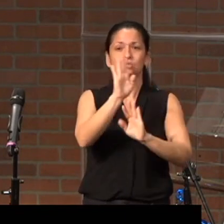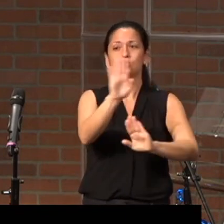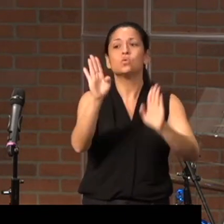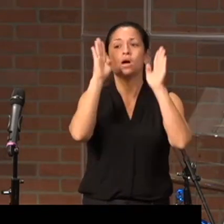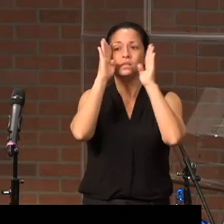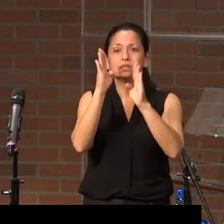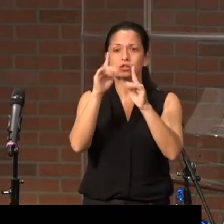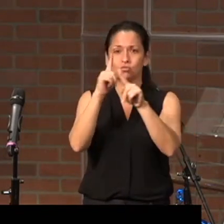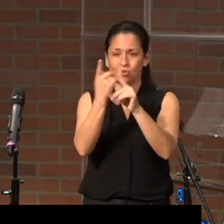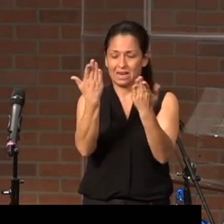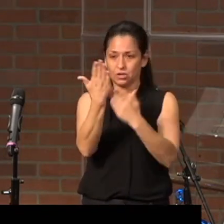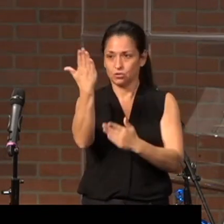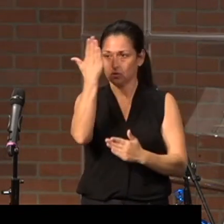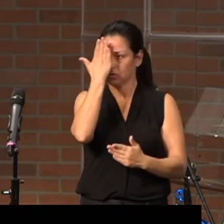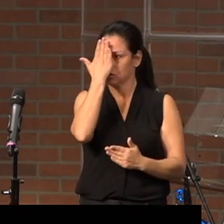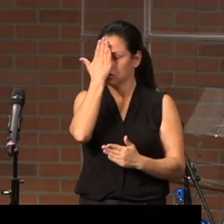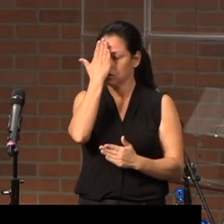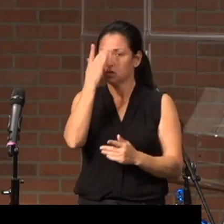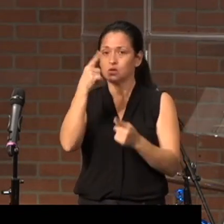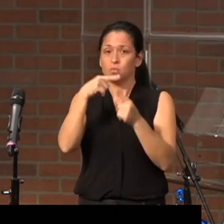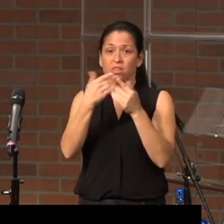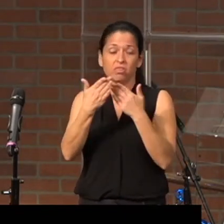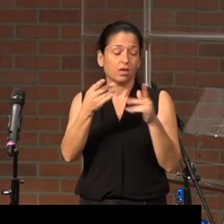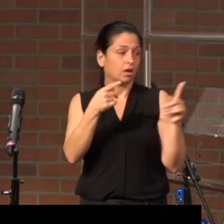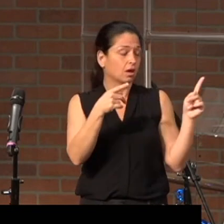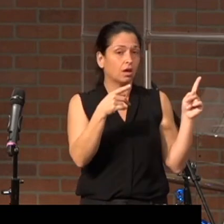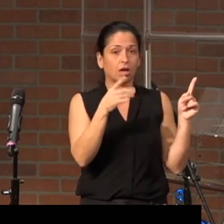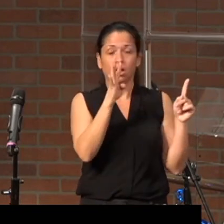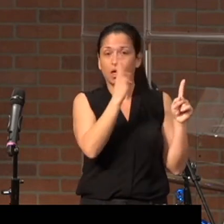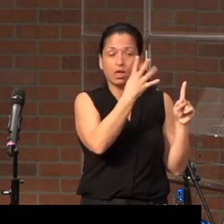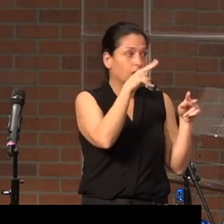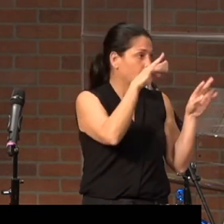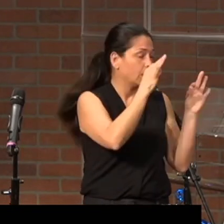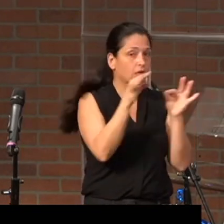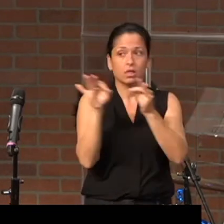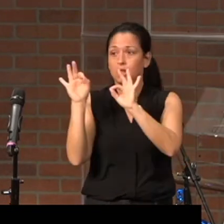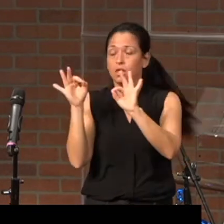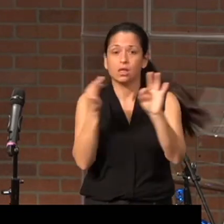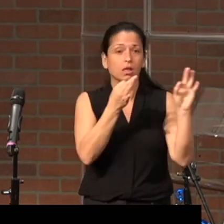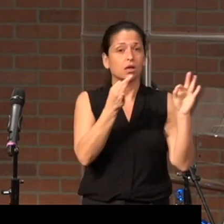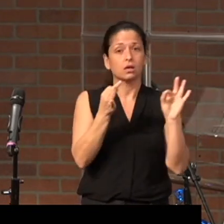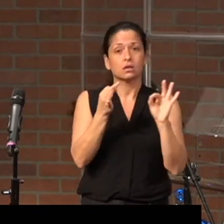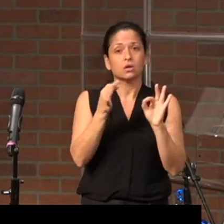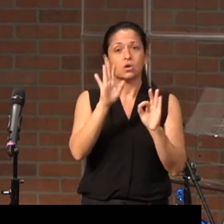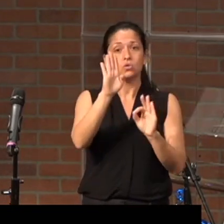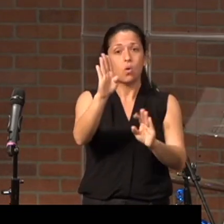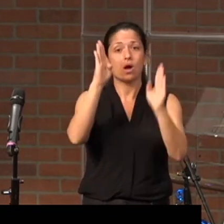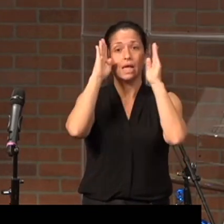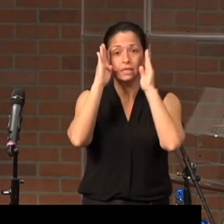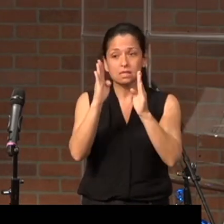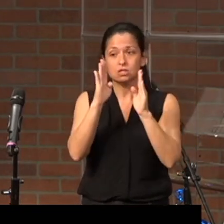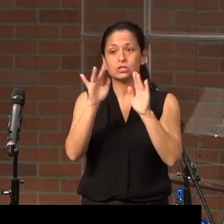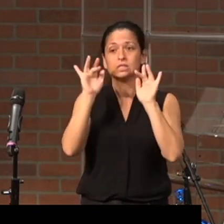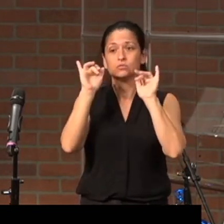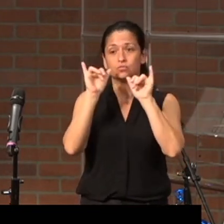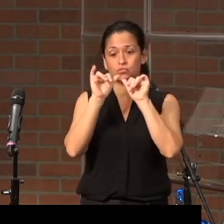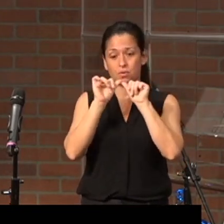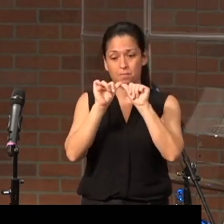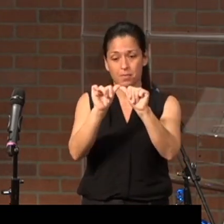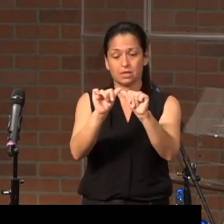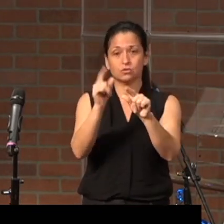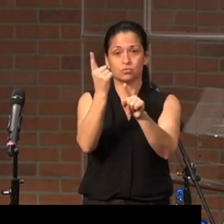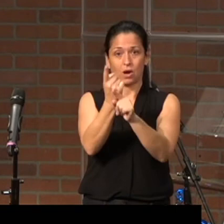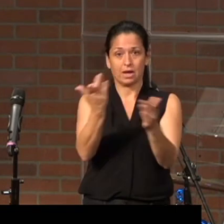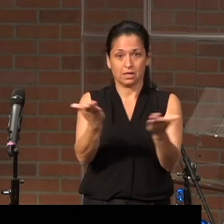right here so that when things over here and things over there begin to distract, your attention remains right